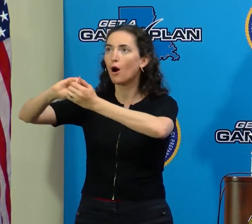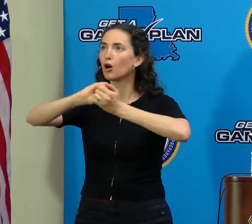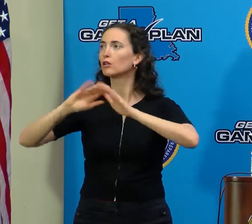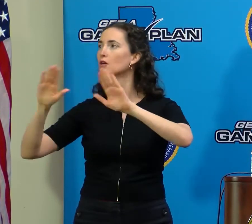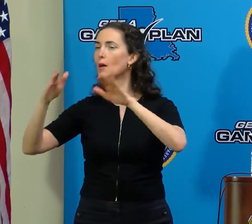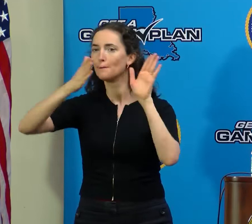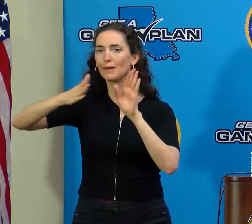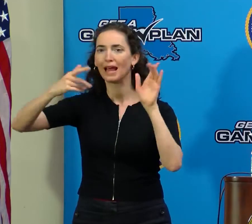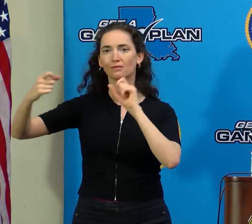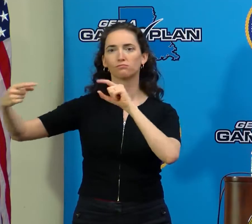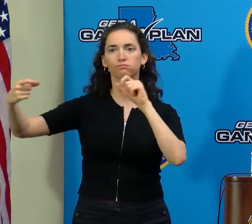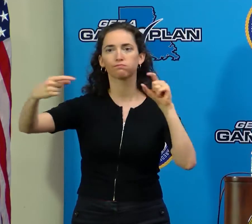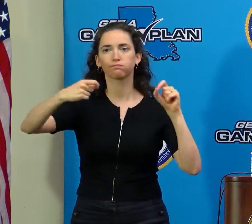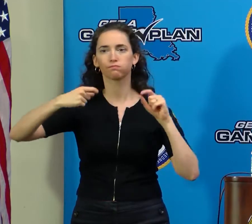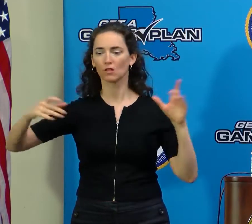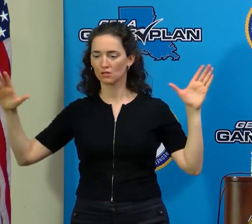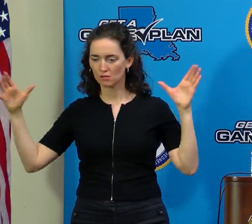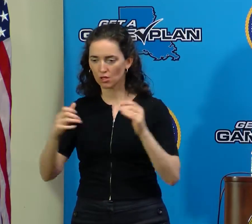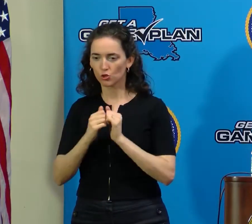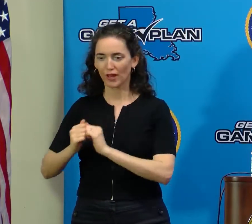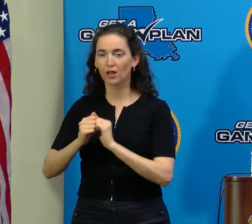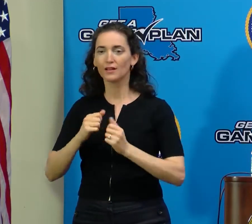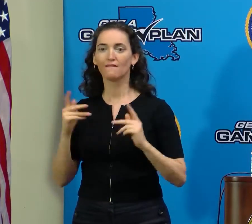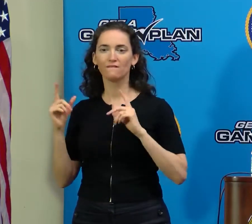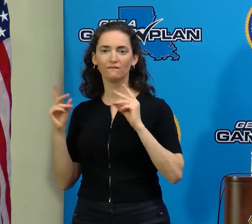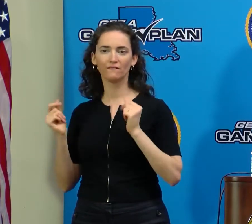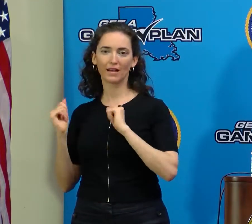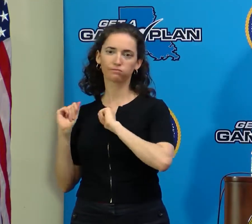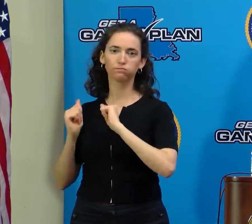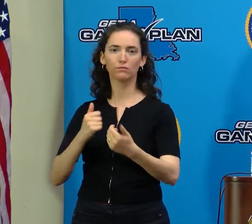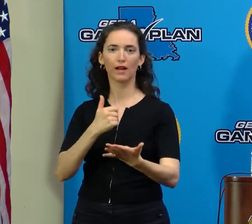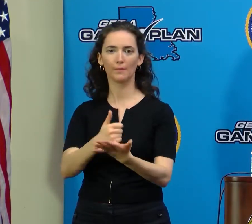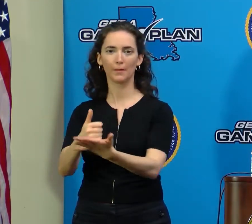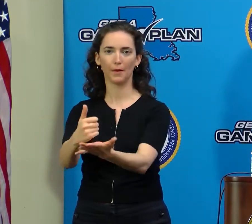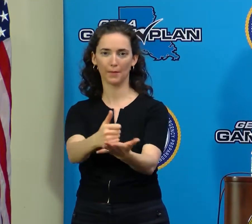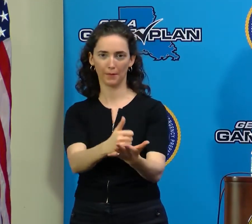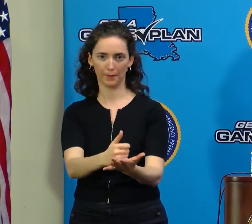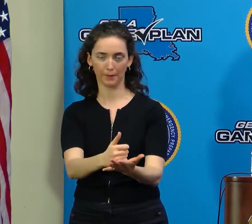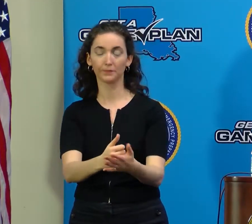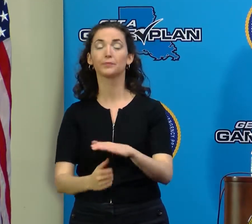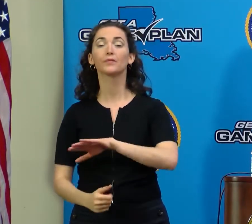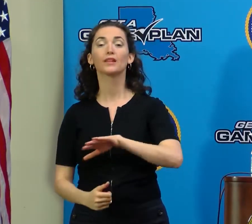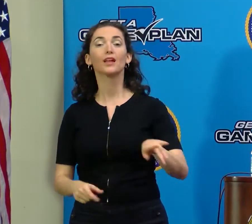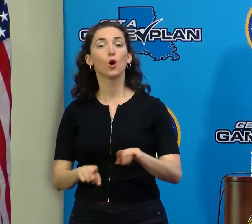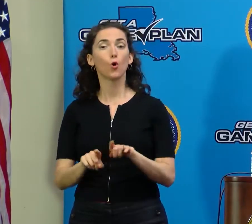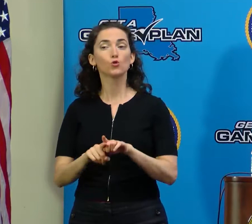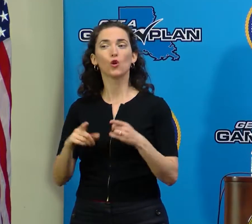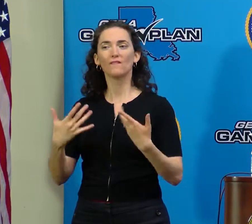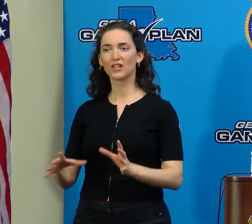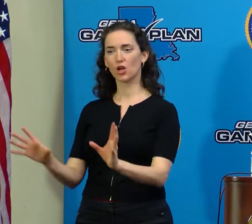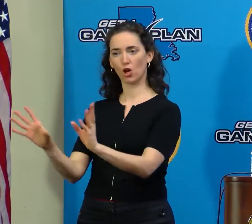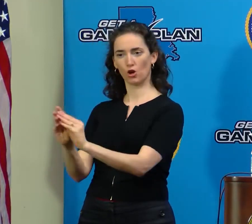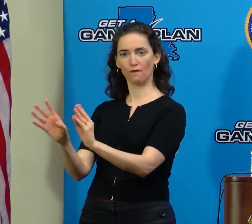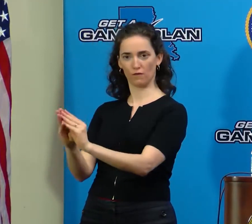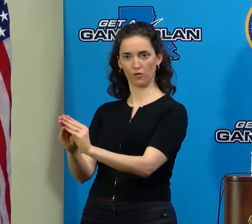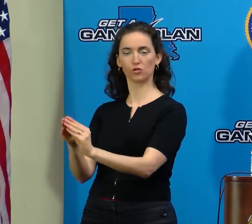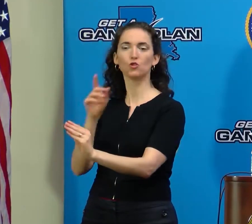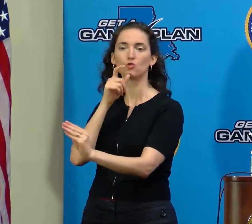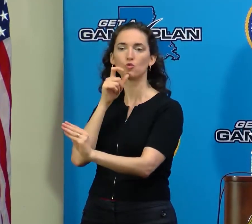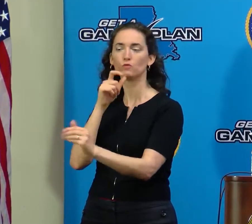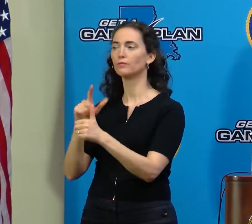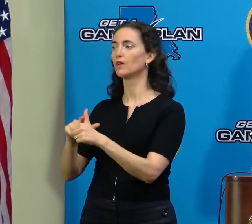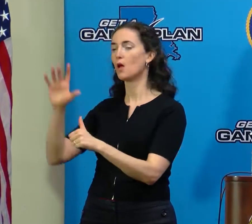as possible. I was also able to participate in a call with President Biden and the FEMA